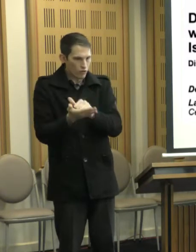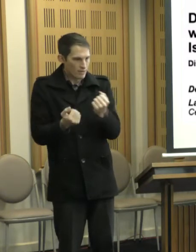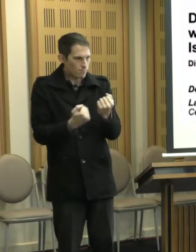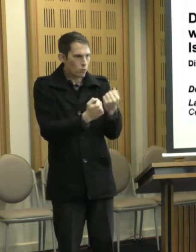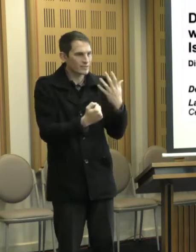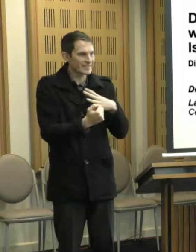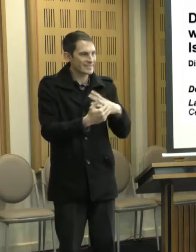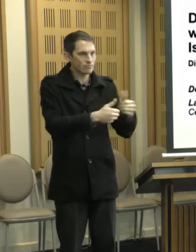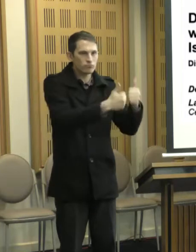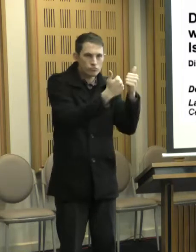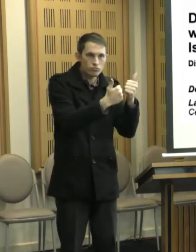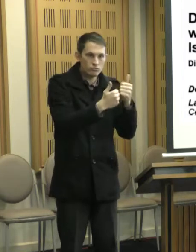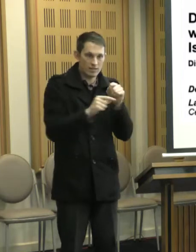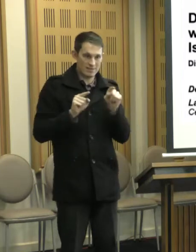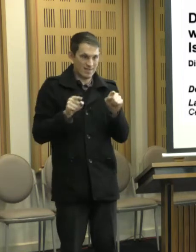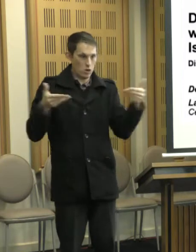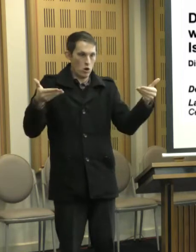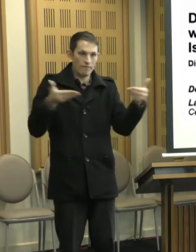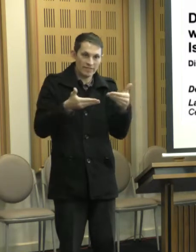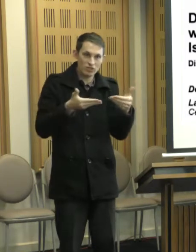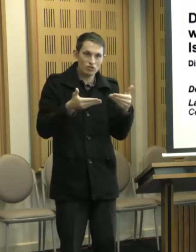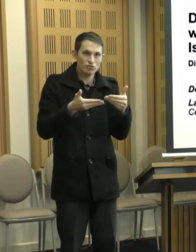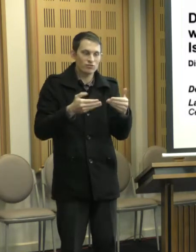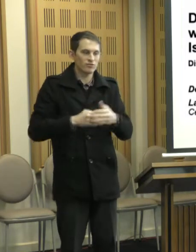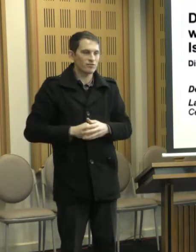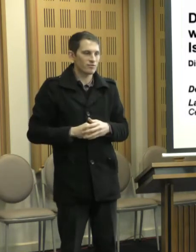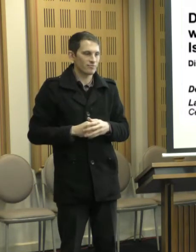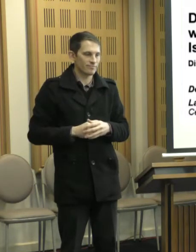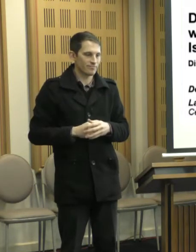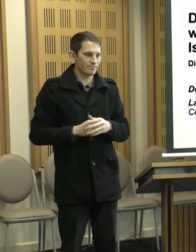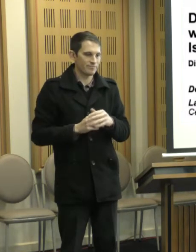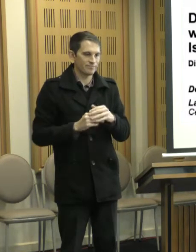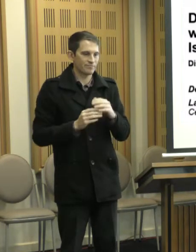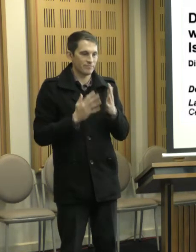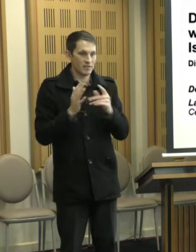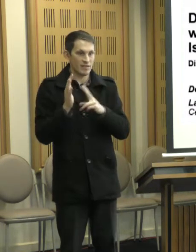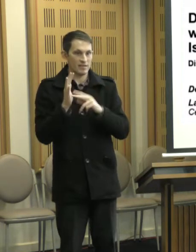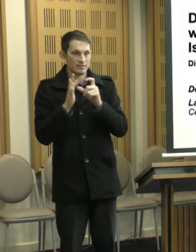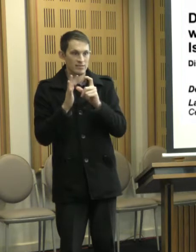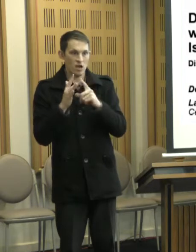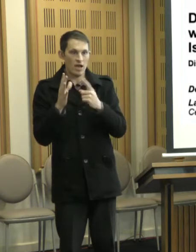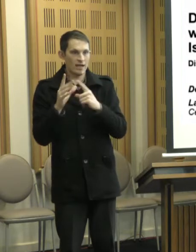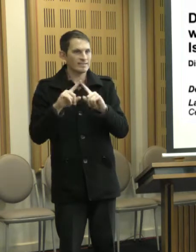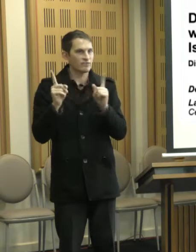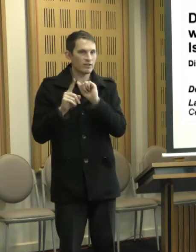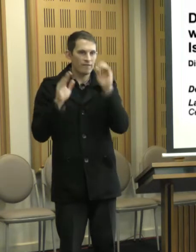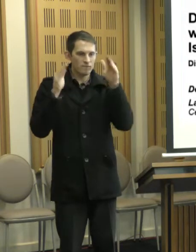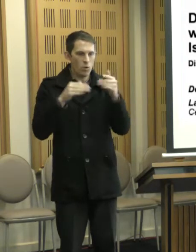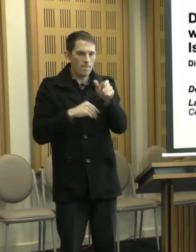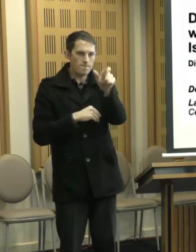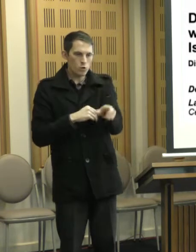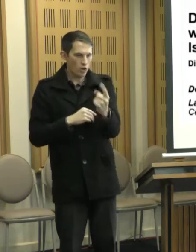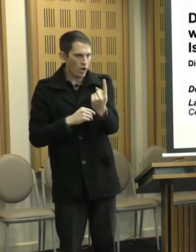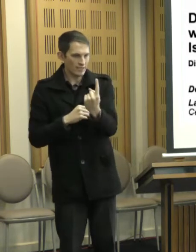the atomisation or in, the individualised focus of the NDIA, which looks at the person in isolation perhaps,